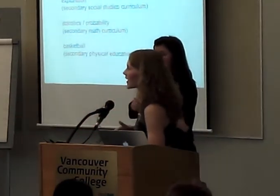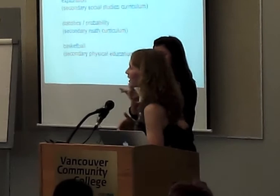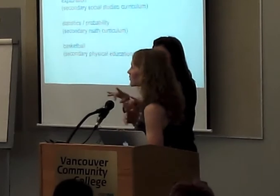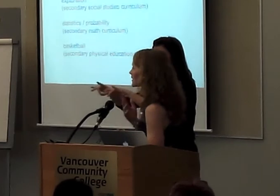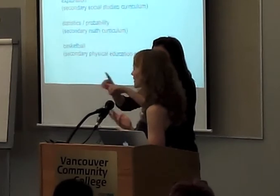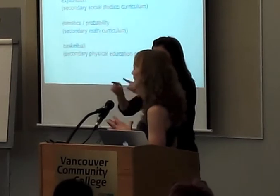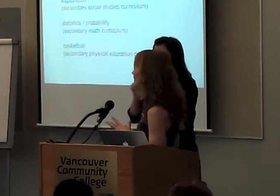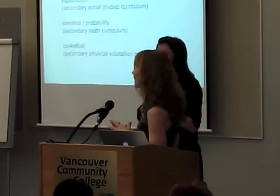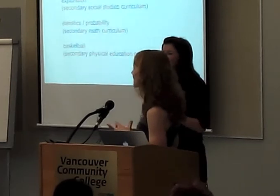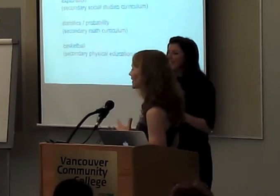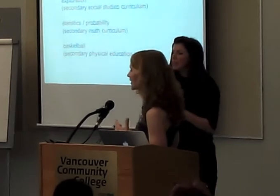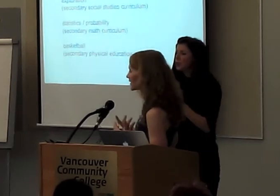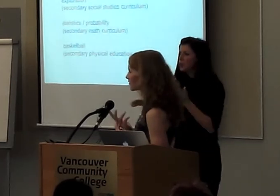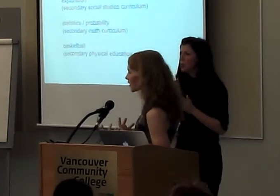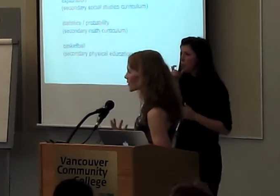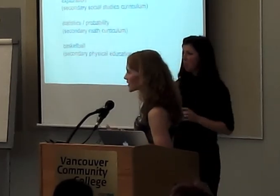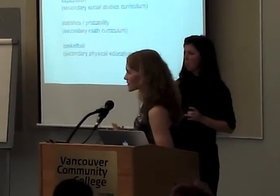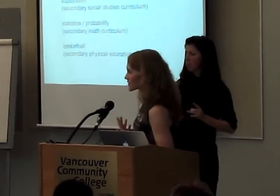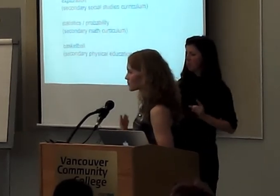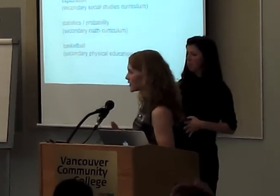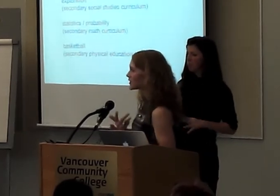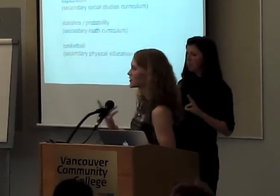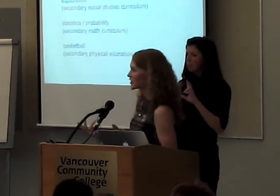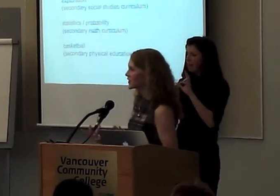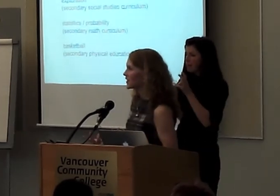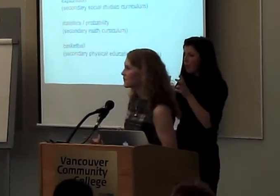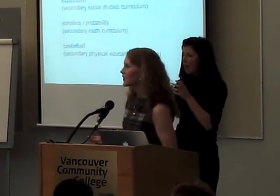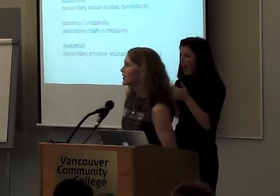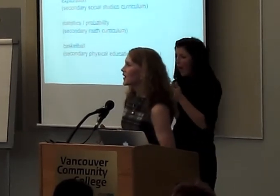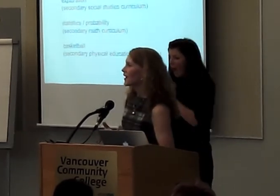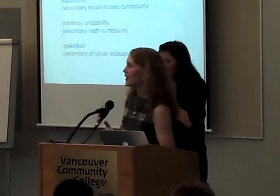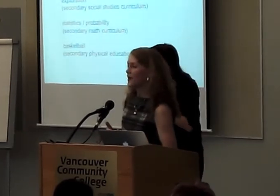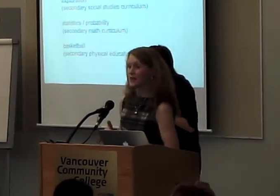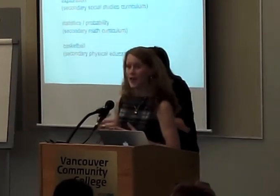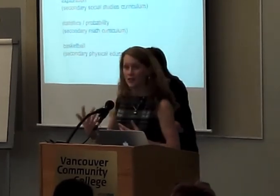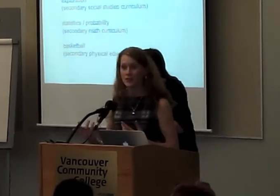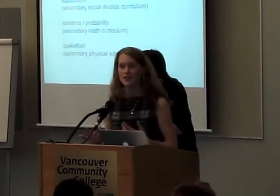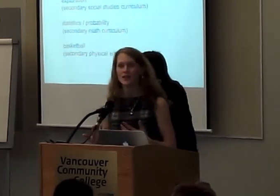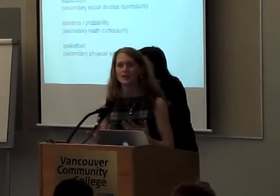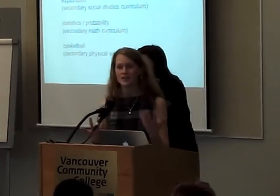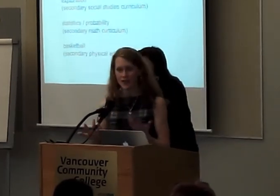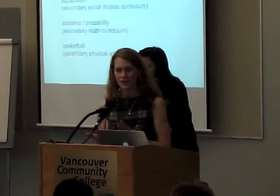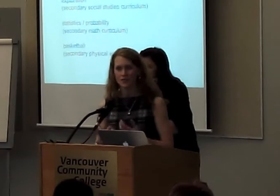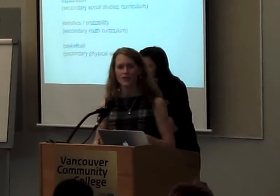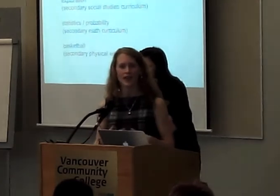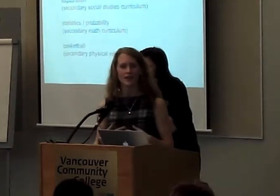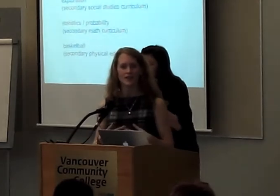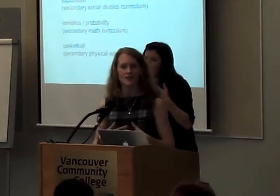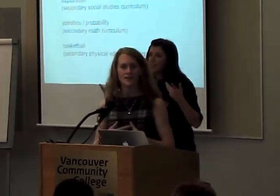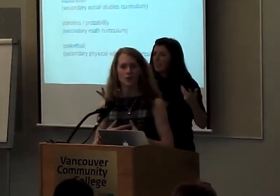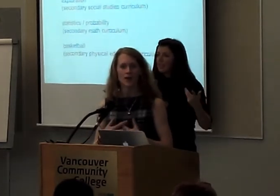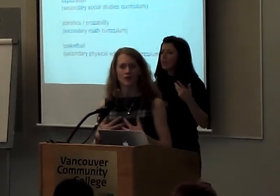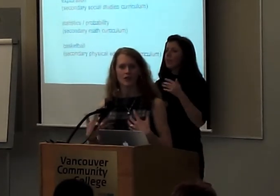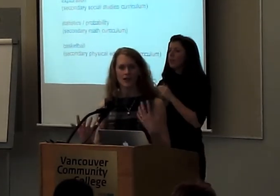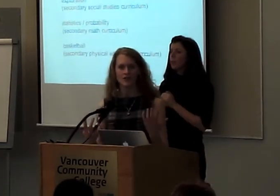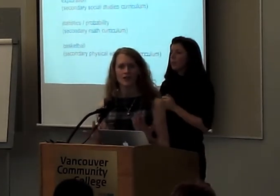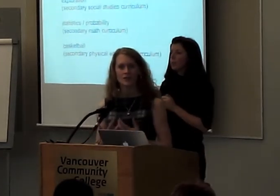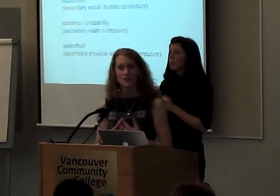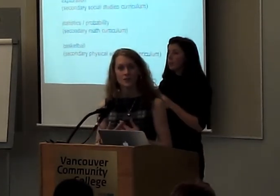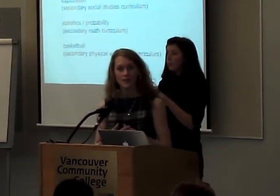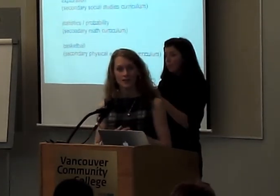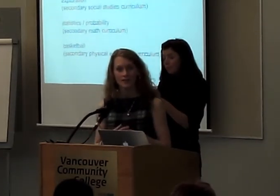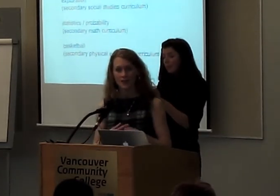about it, and we decided that it requires a speed and agility, uh, and an accuracy together that is quite